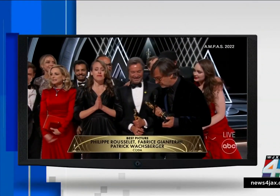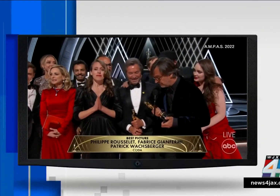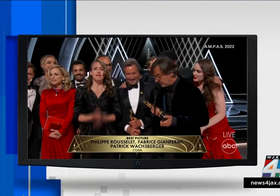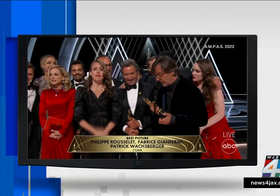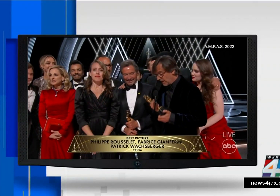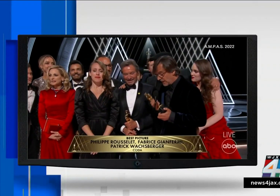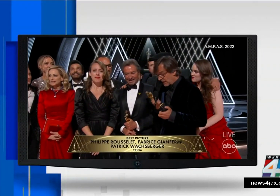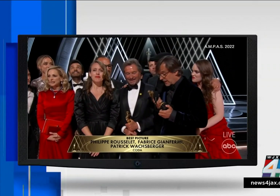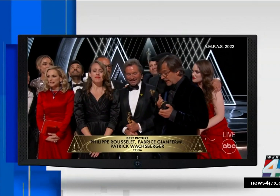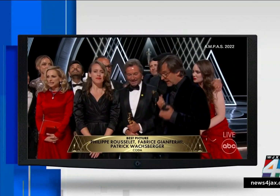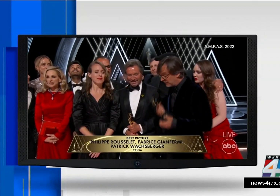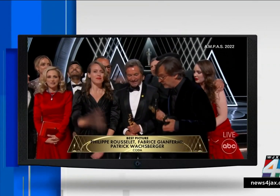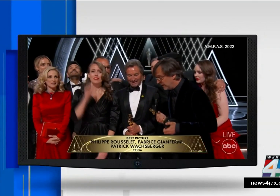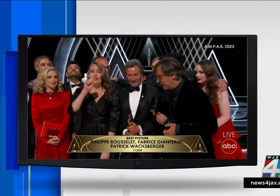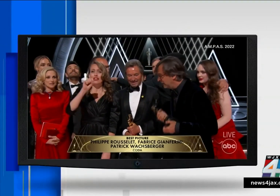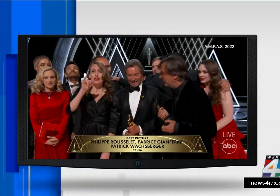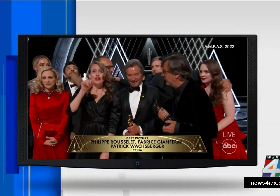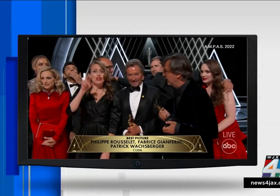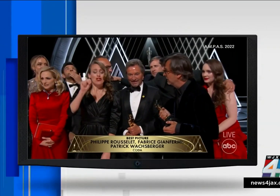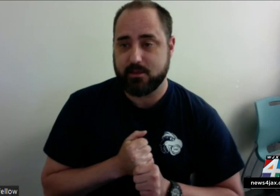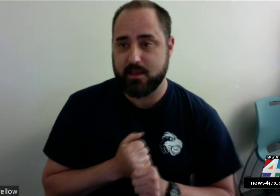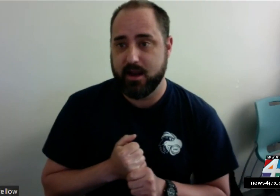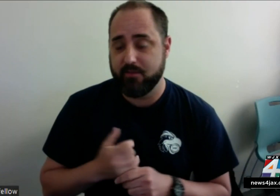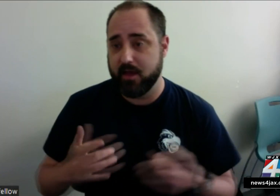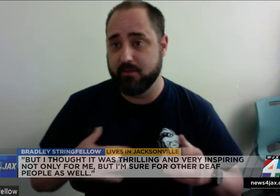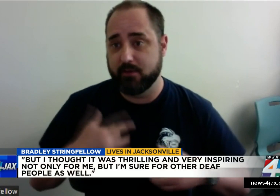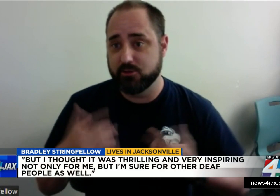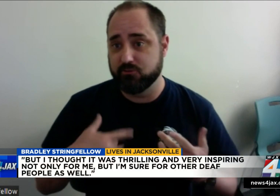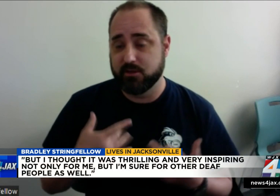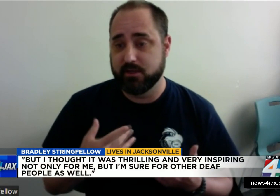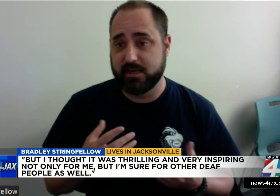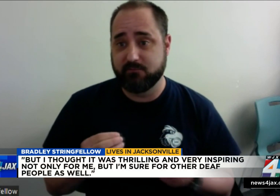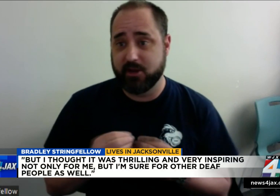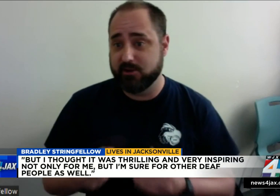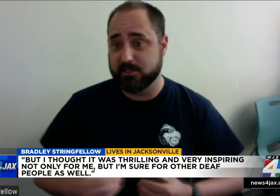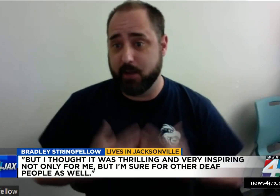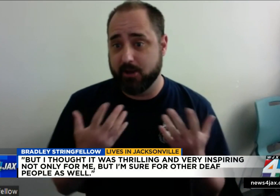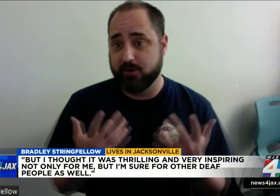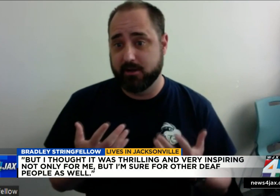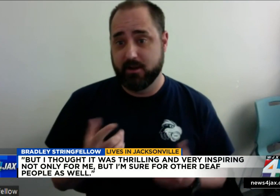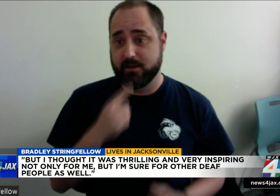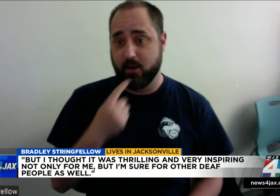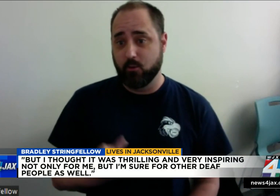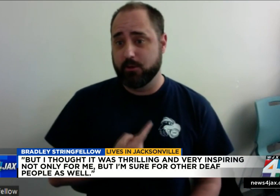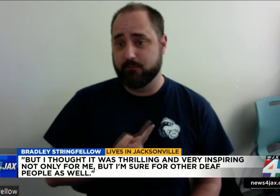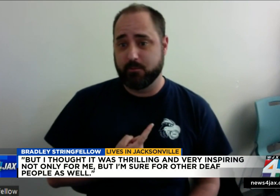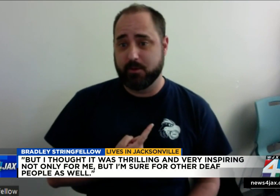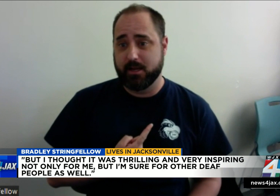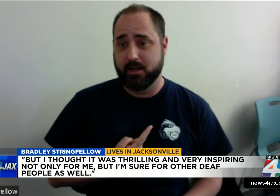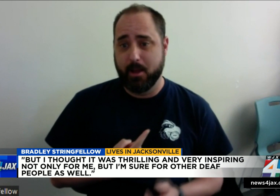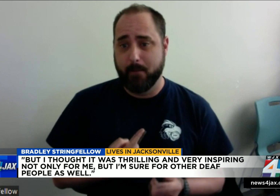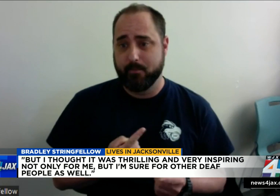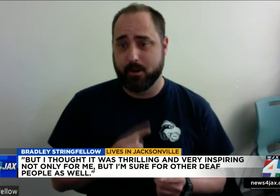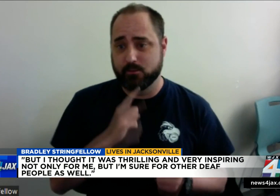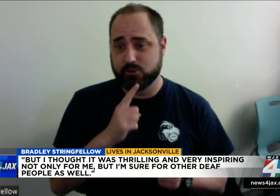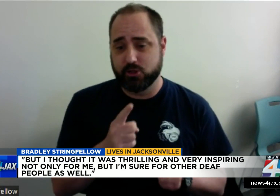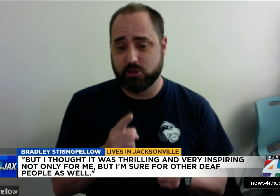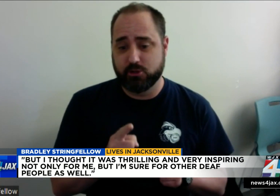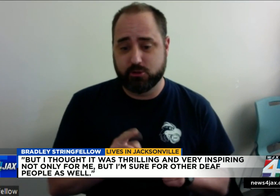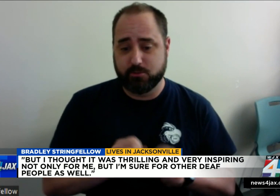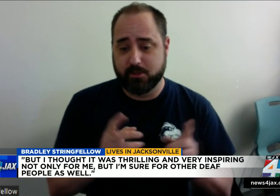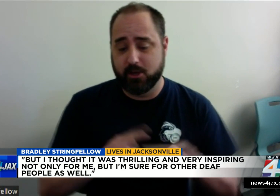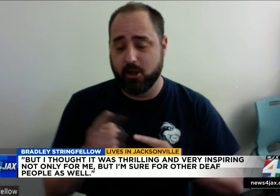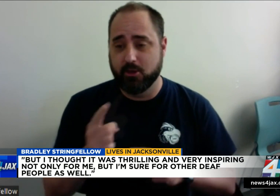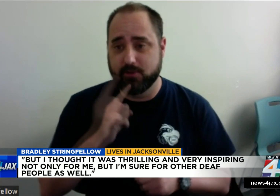media helps to clear up confusion about it. I thought that was thrilling and very inspiring, not only for me, but I'm